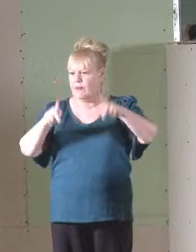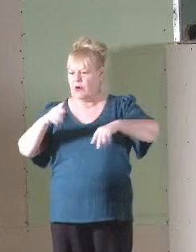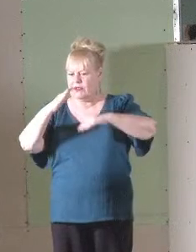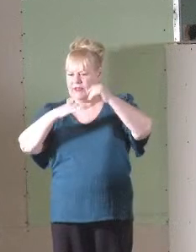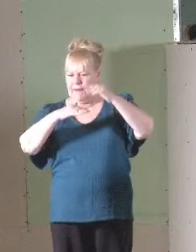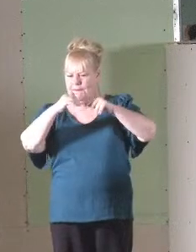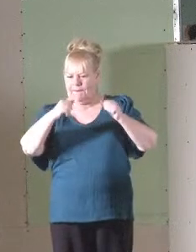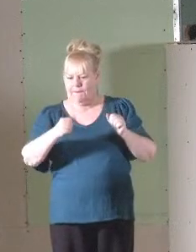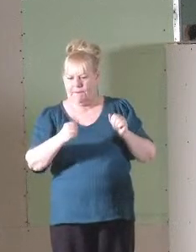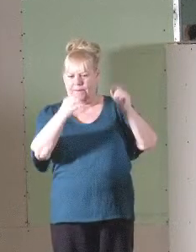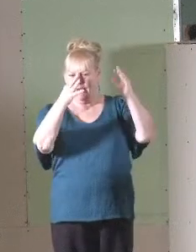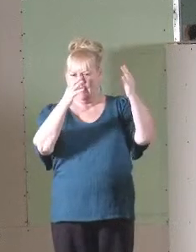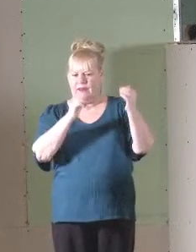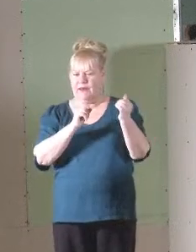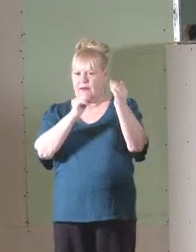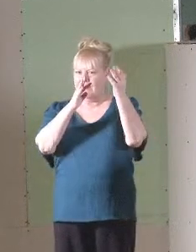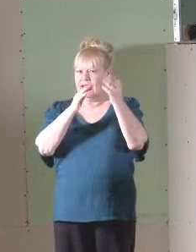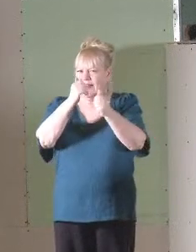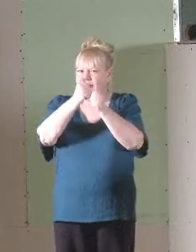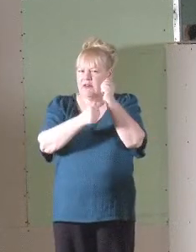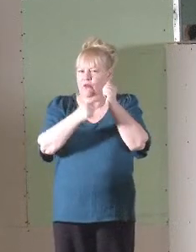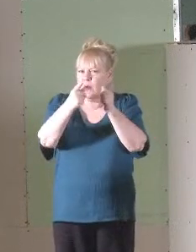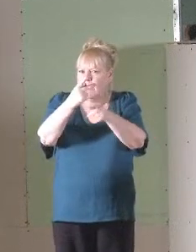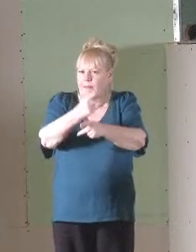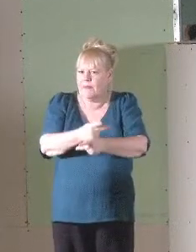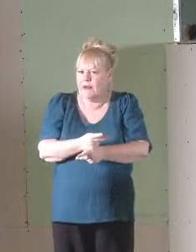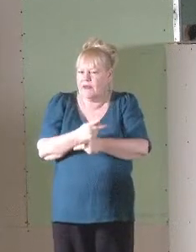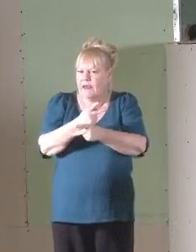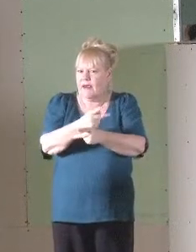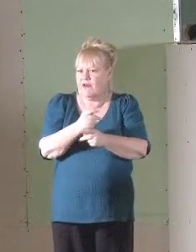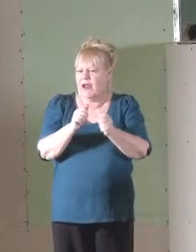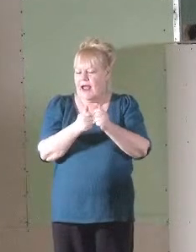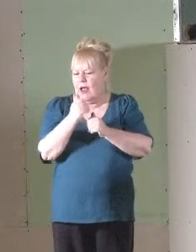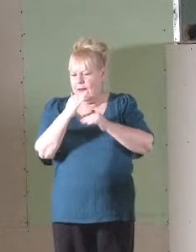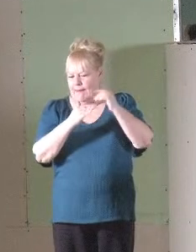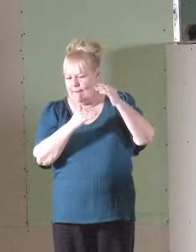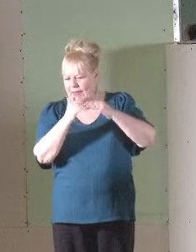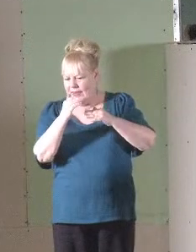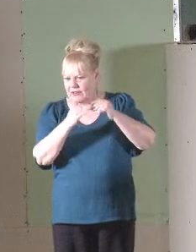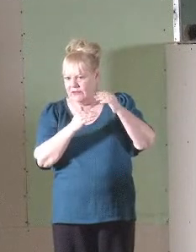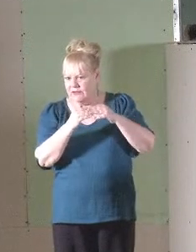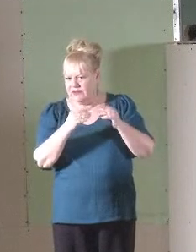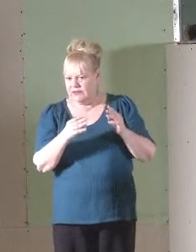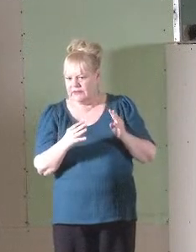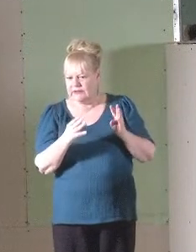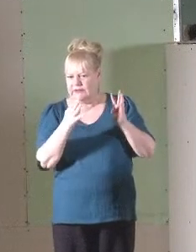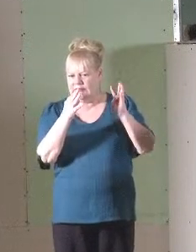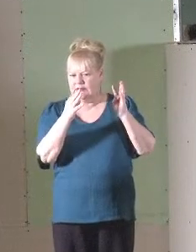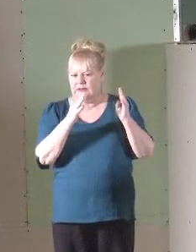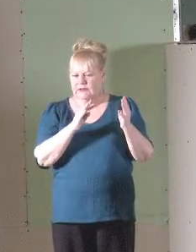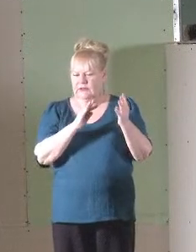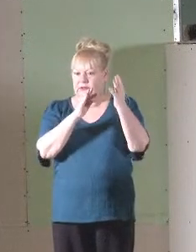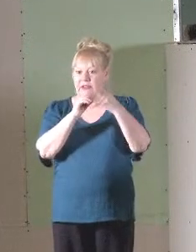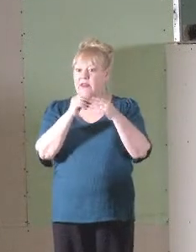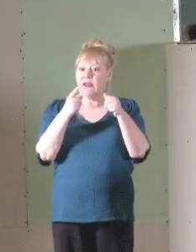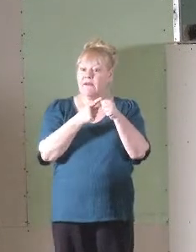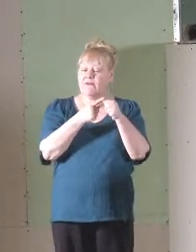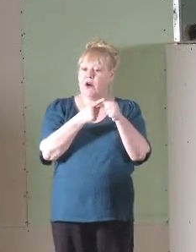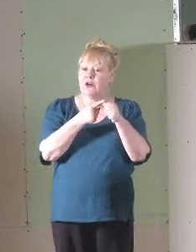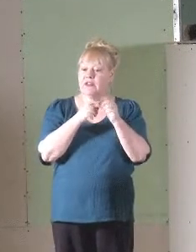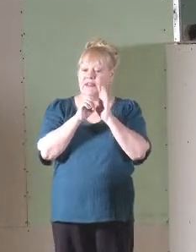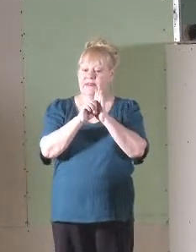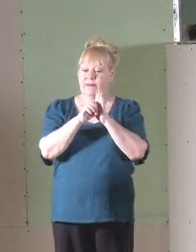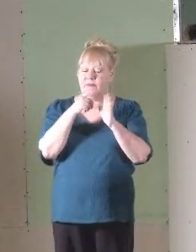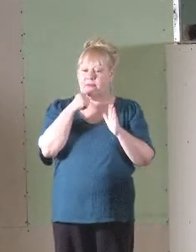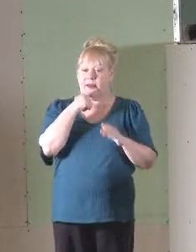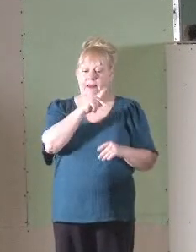each one take care how he builds on it. Now, in that first metaphor, we